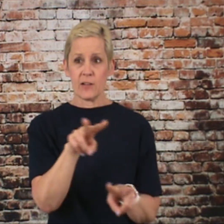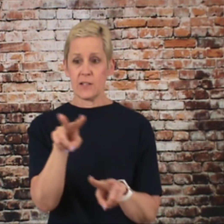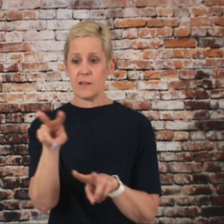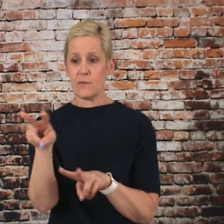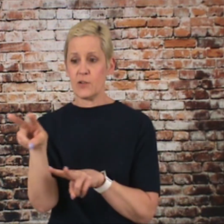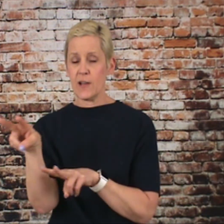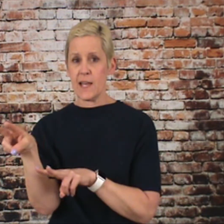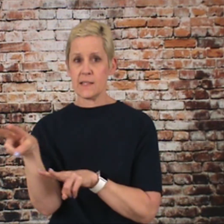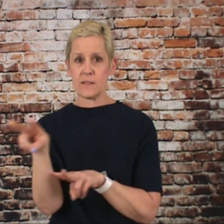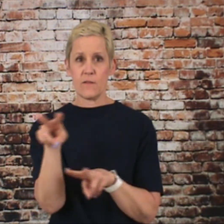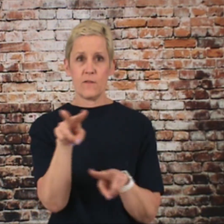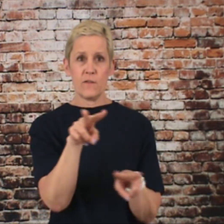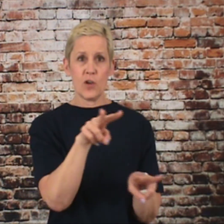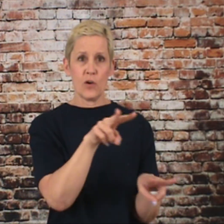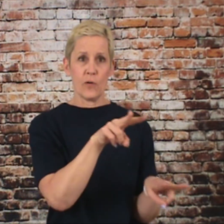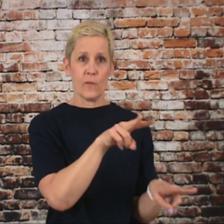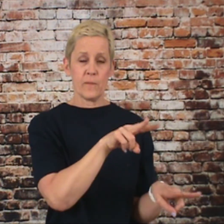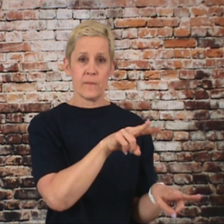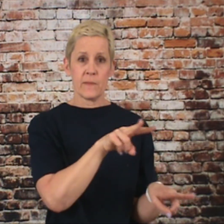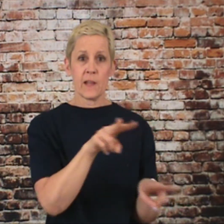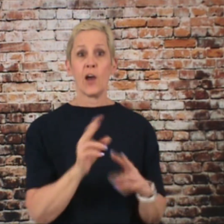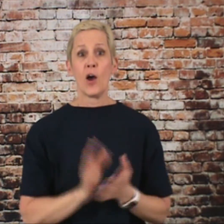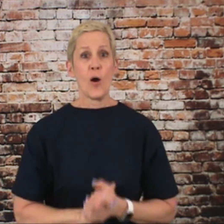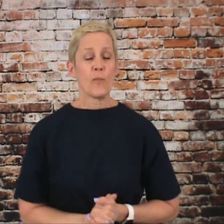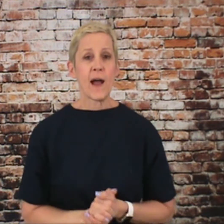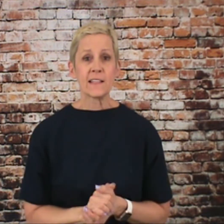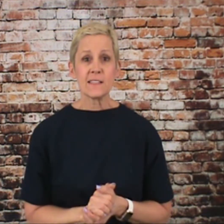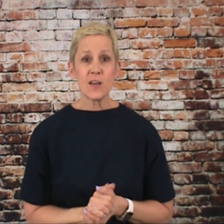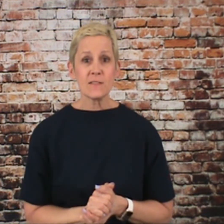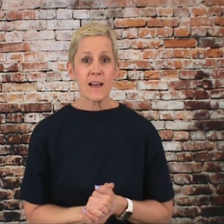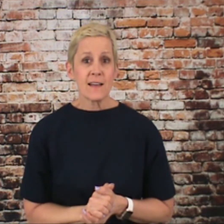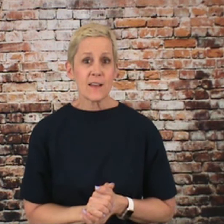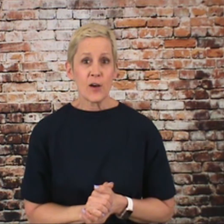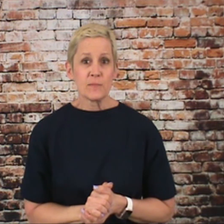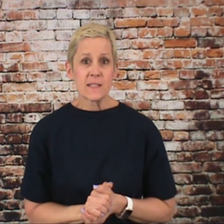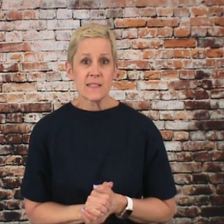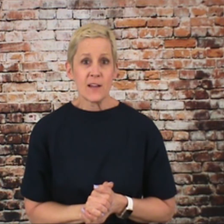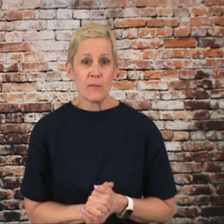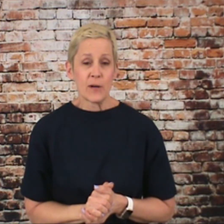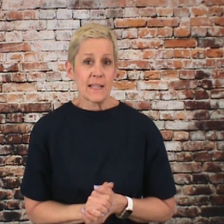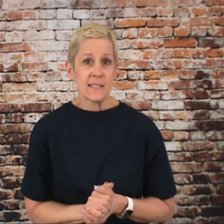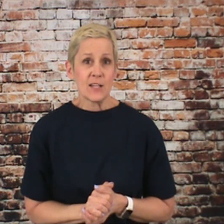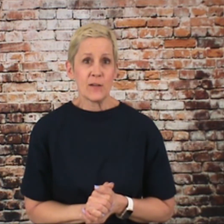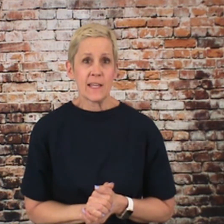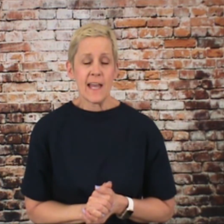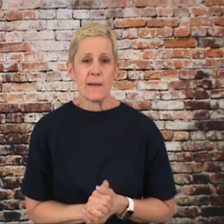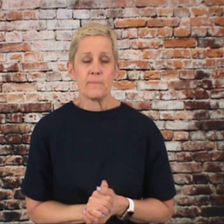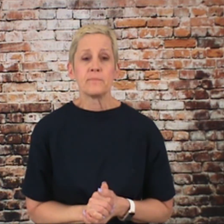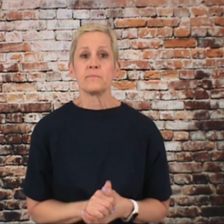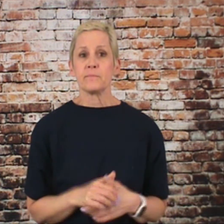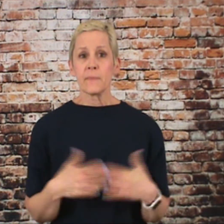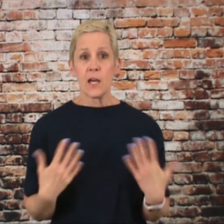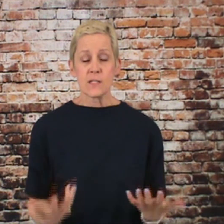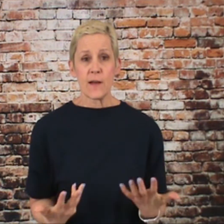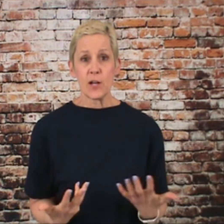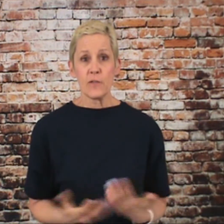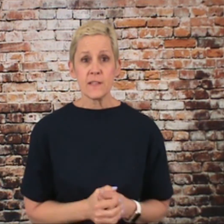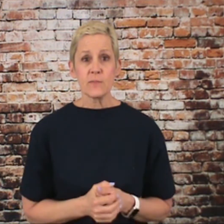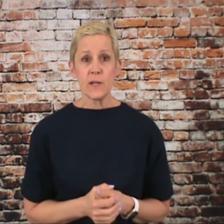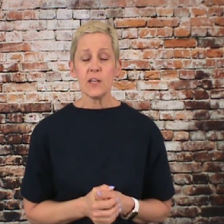with your hands. View. Practice those guys. I hope to see them when I see you again. So I know this week